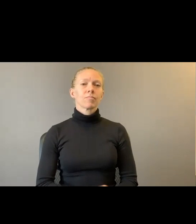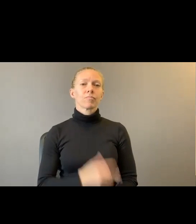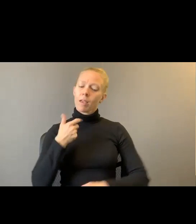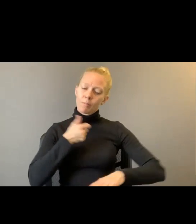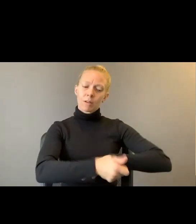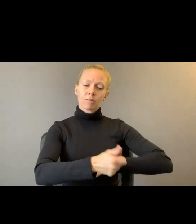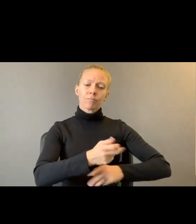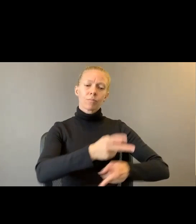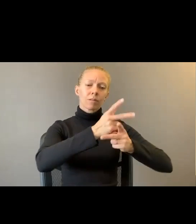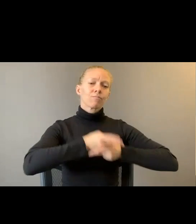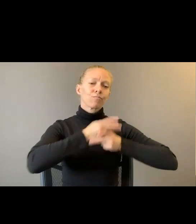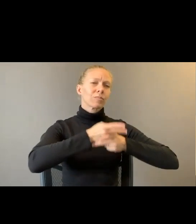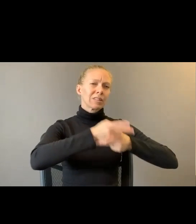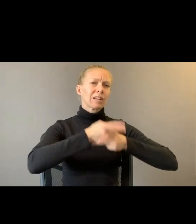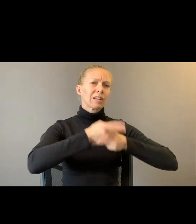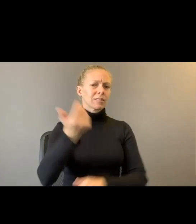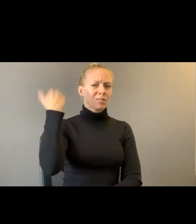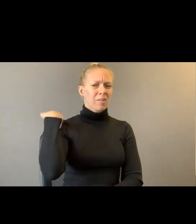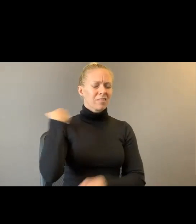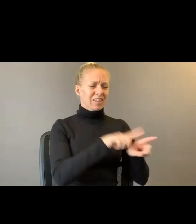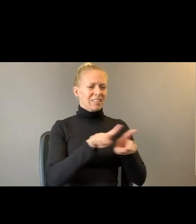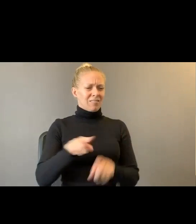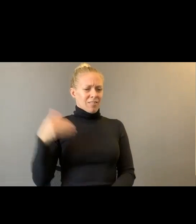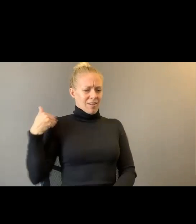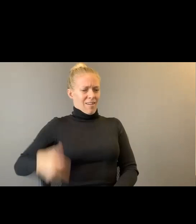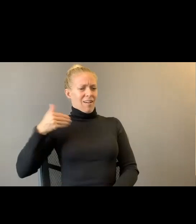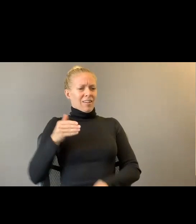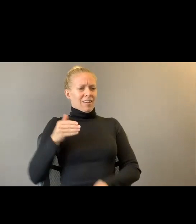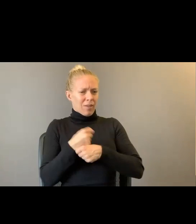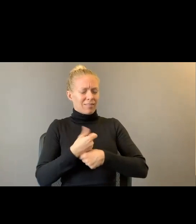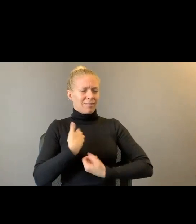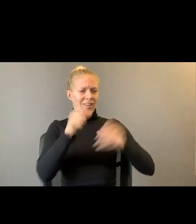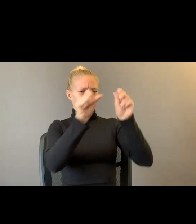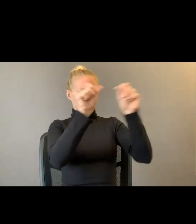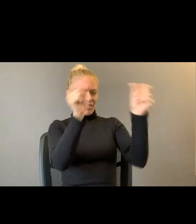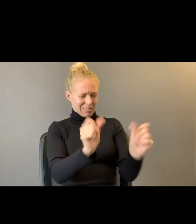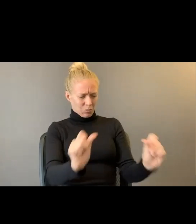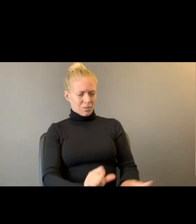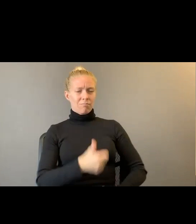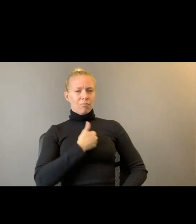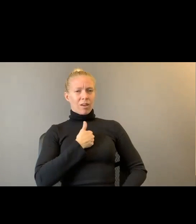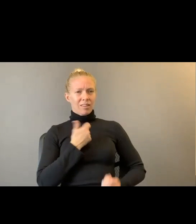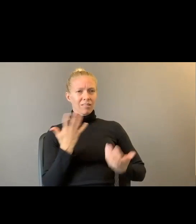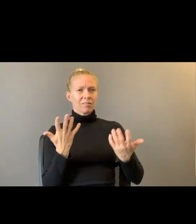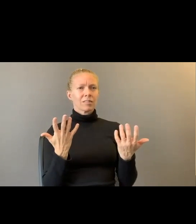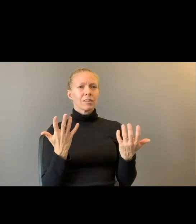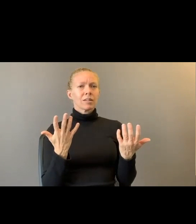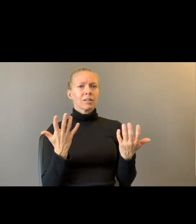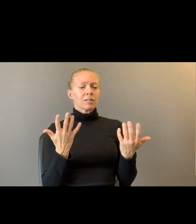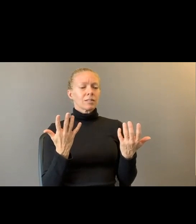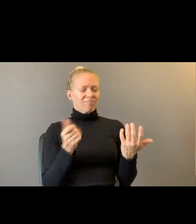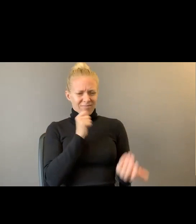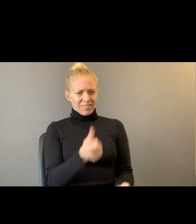as if I made it, as if I sculpted it with my own hands. I did not.